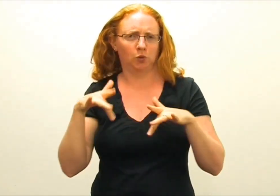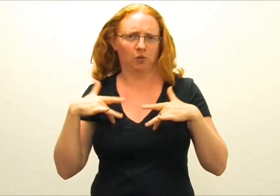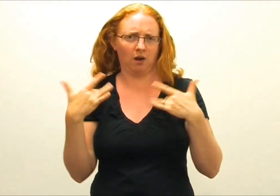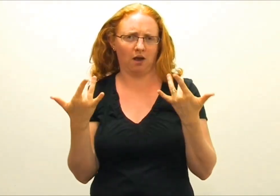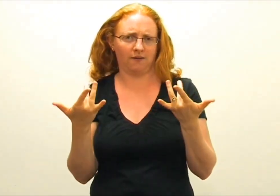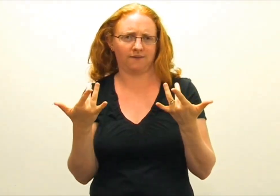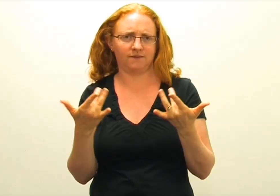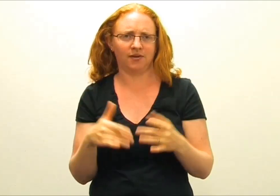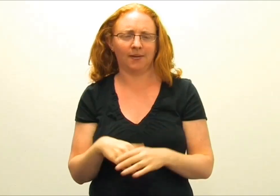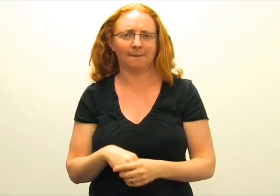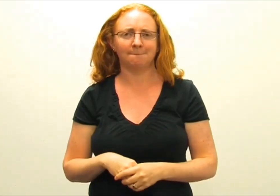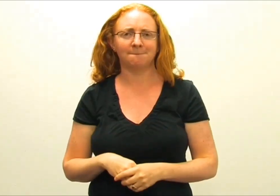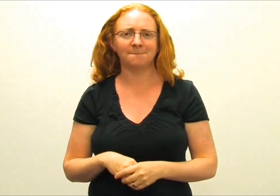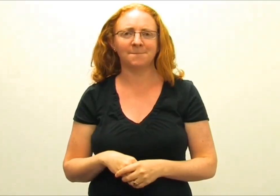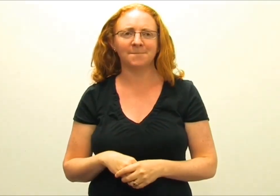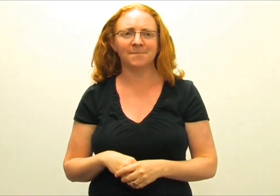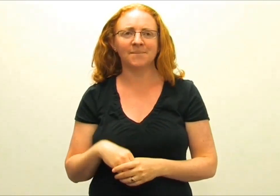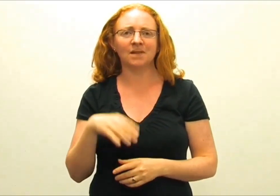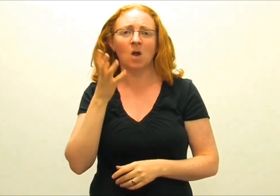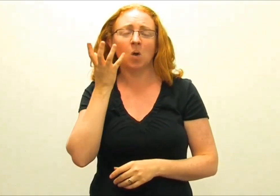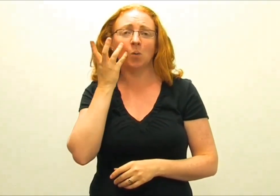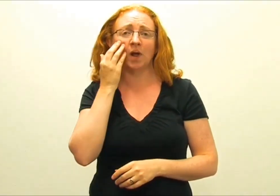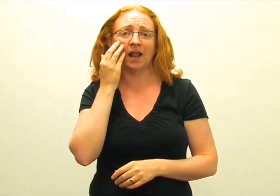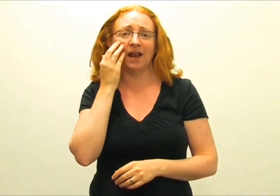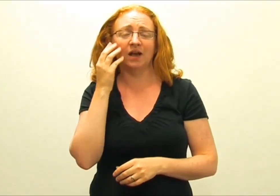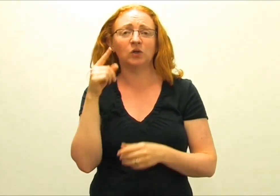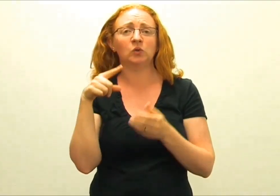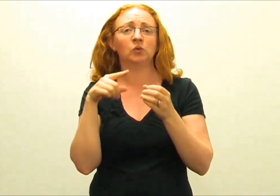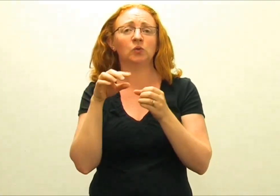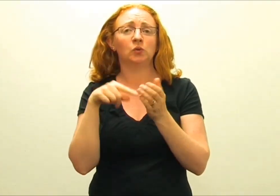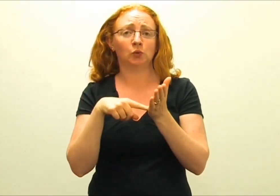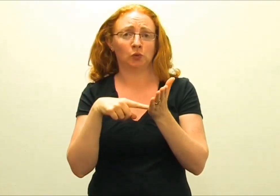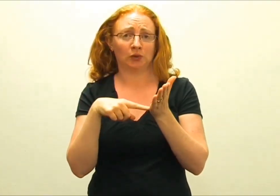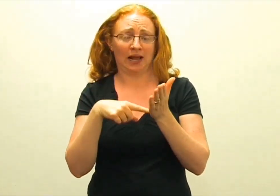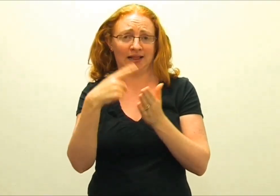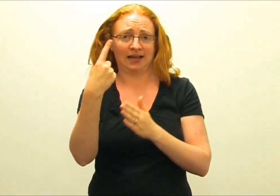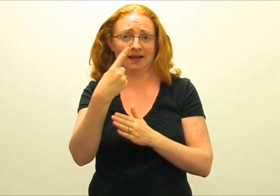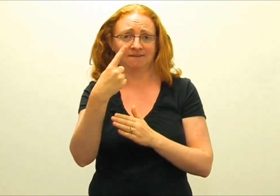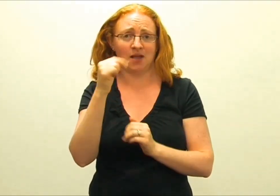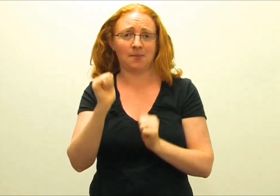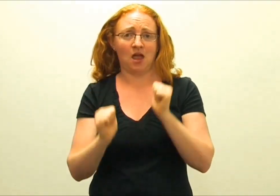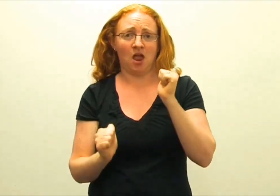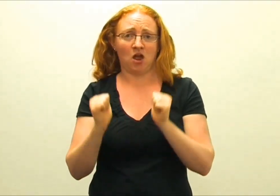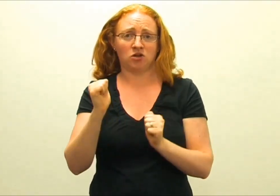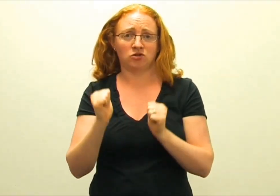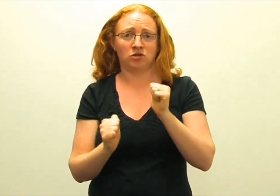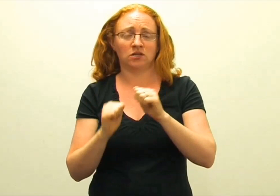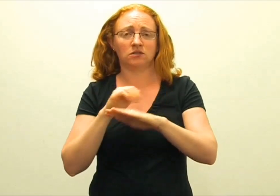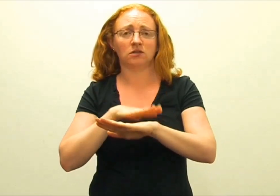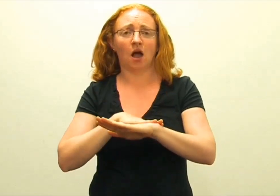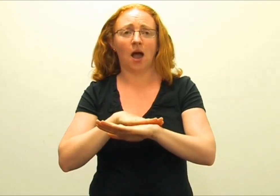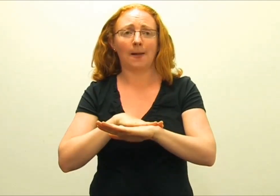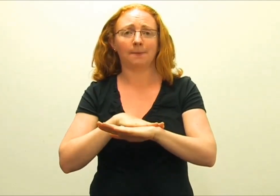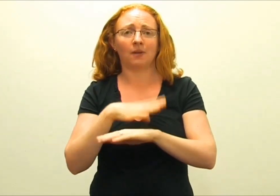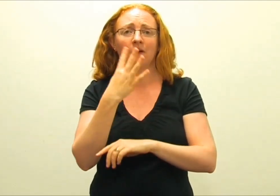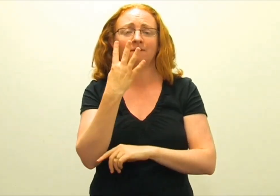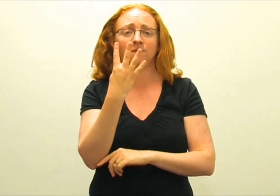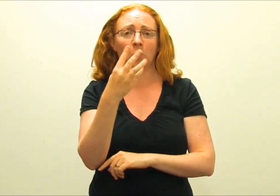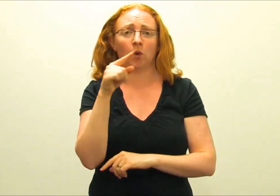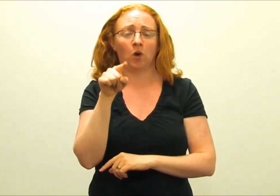And a woman in the botanical life. So that's Tuesday the 11th of March at